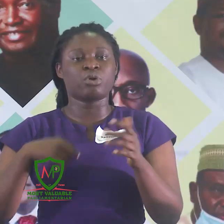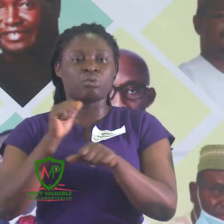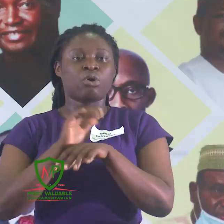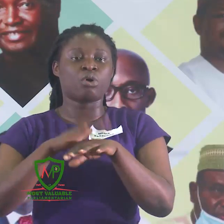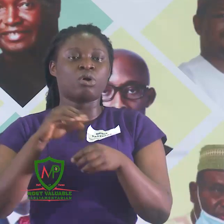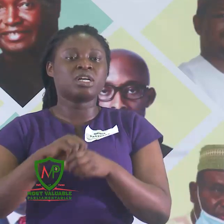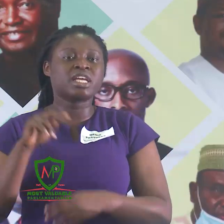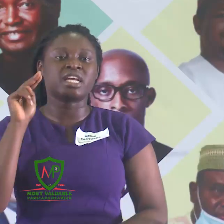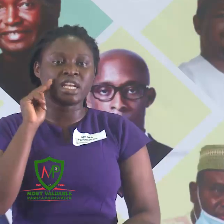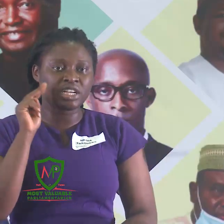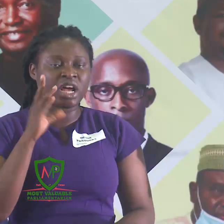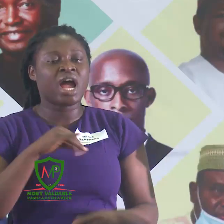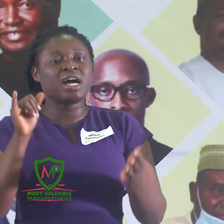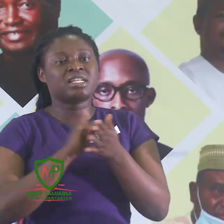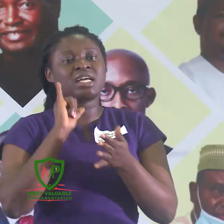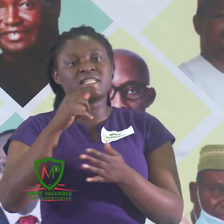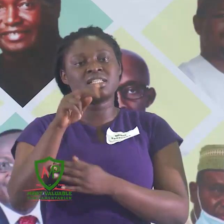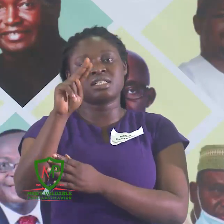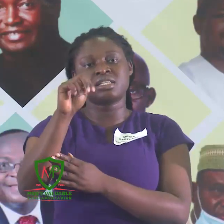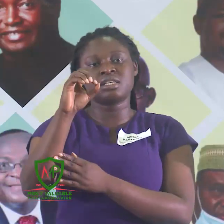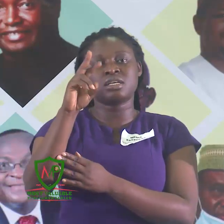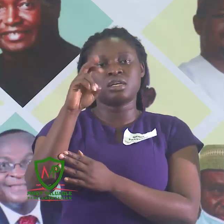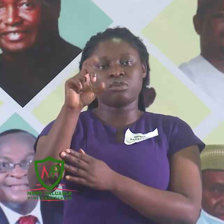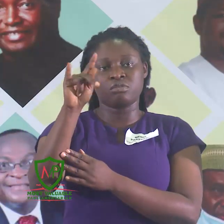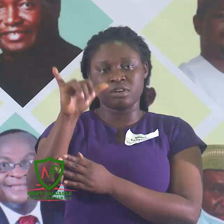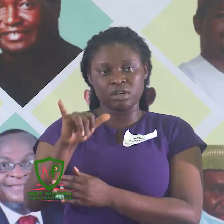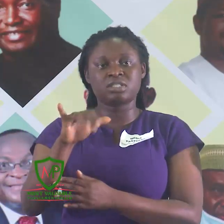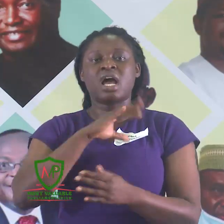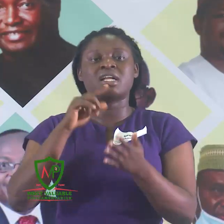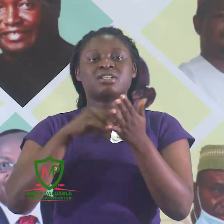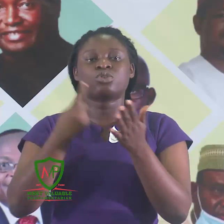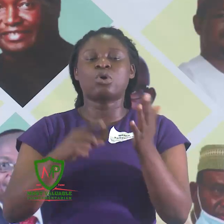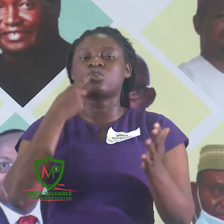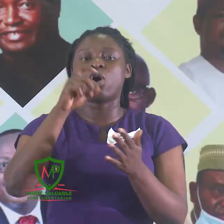And that is the novelty of what other people are doing. I think they deserve.